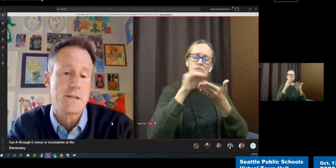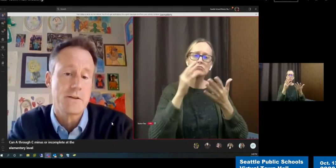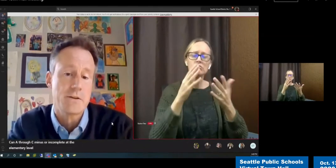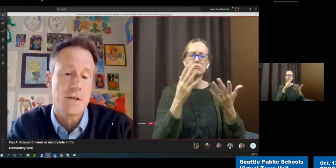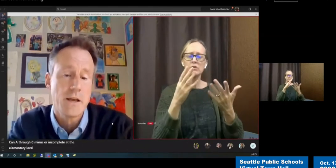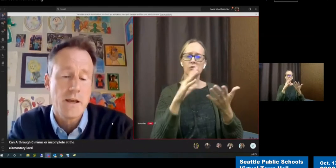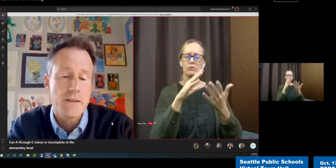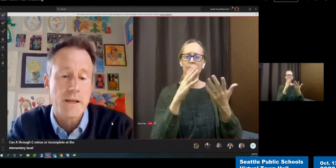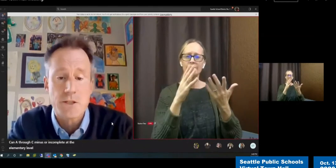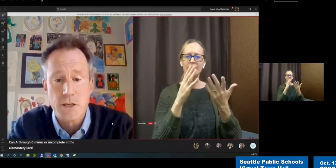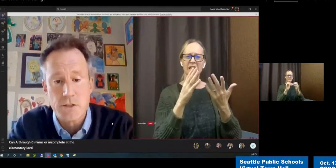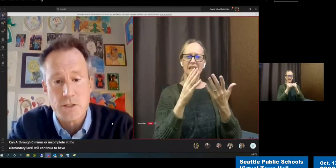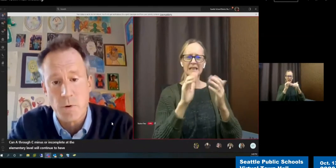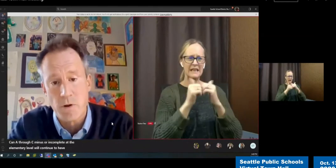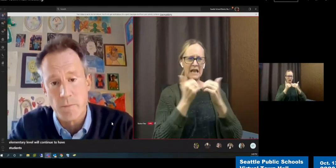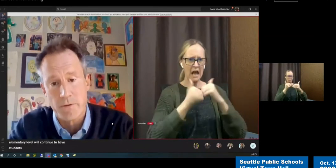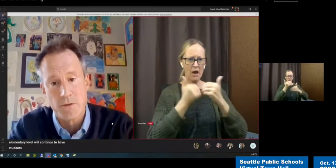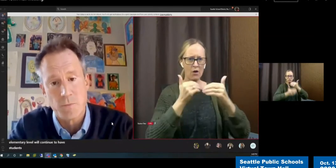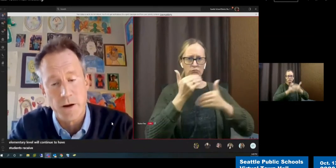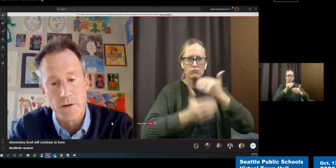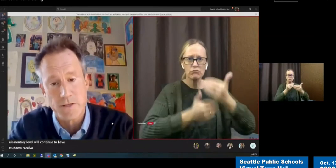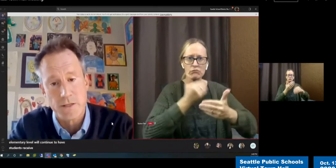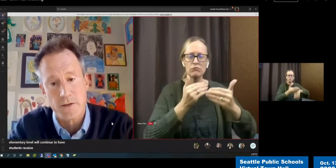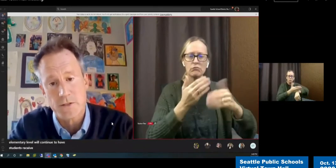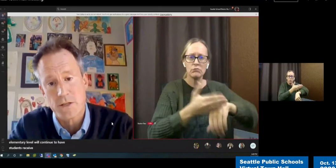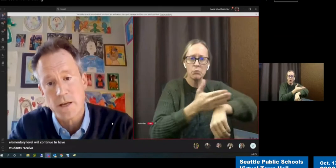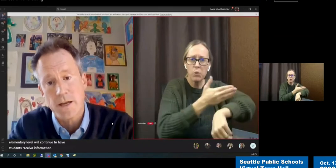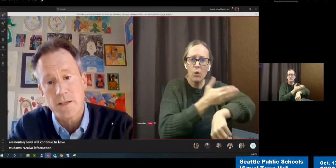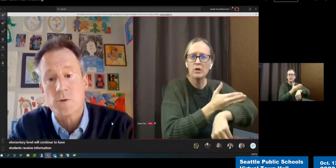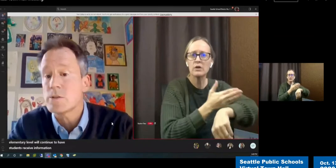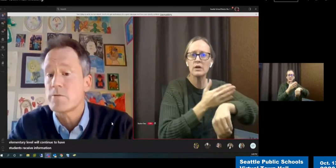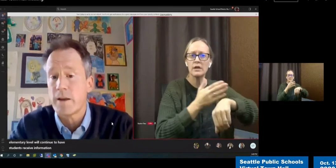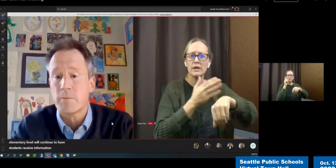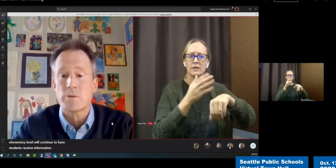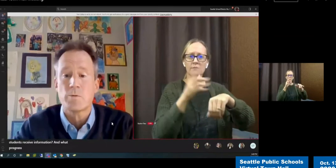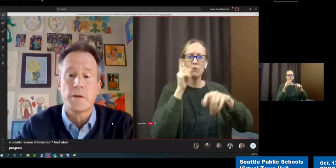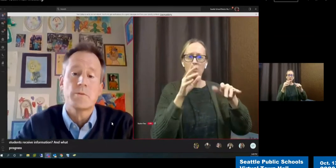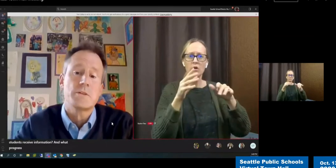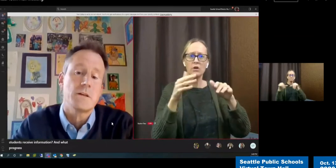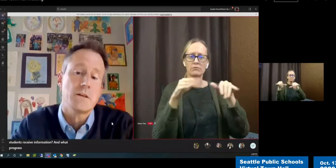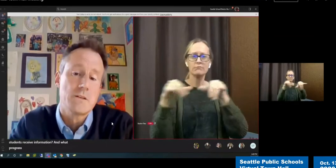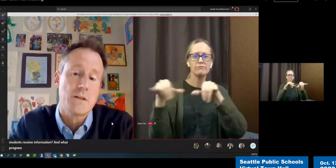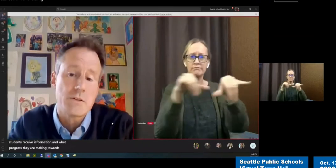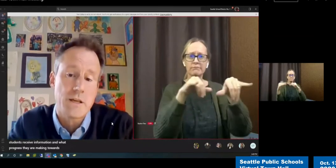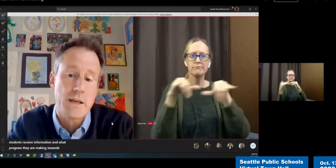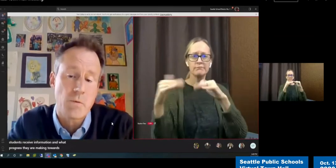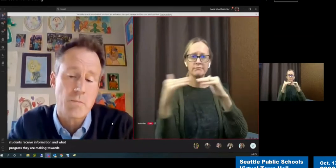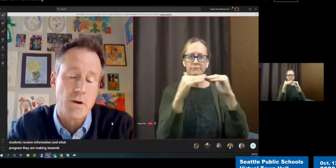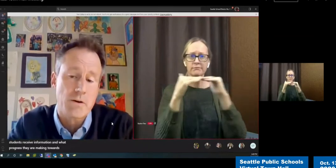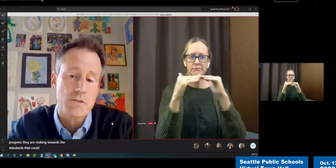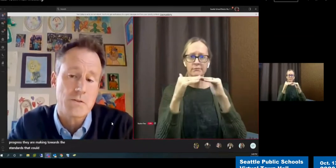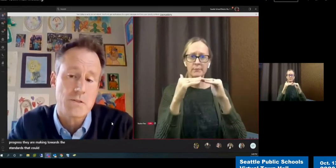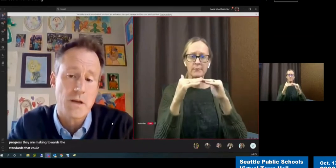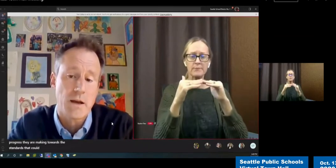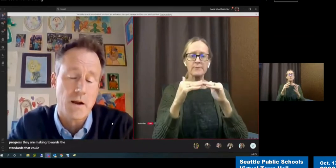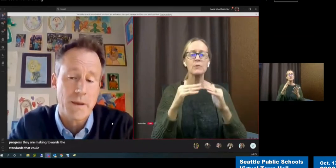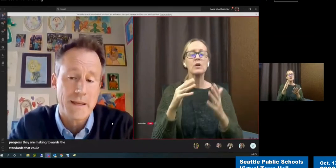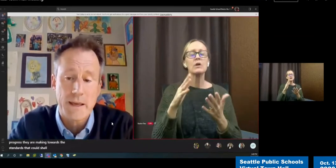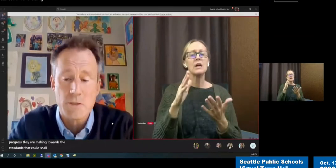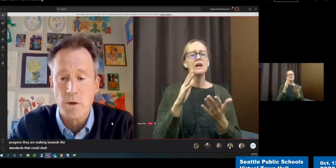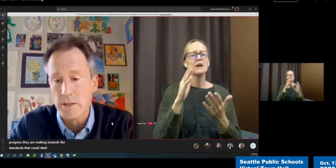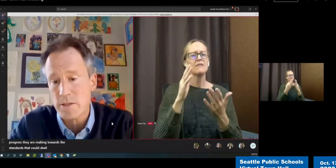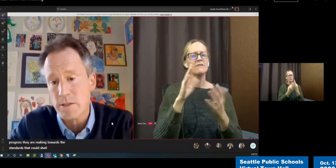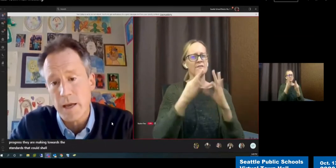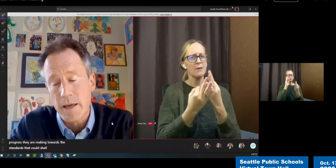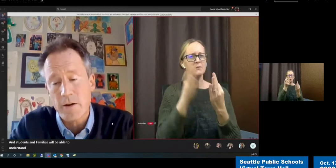the standards that Cashel just spoke about, those priority standards. And students and families will be able to understand what progress students are making,